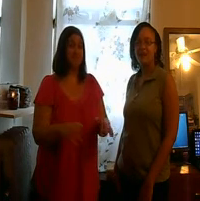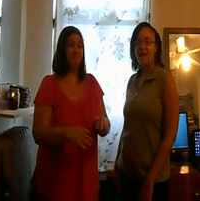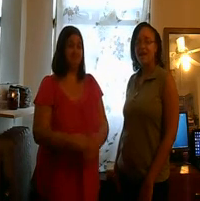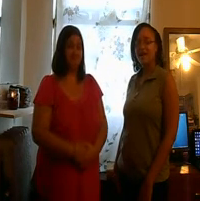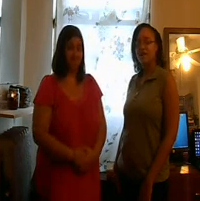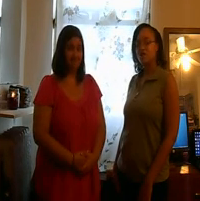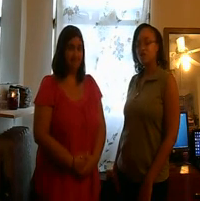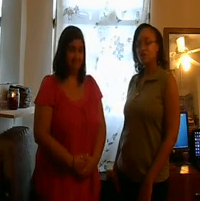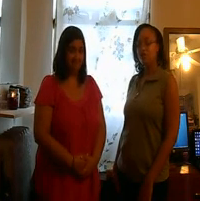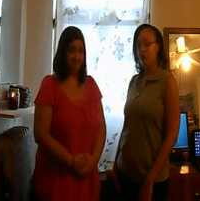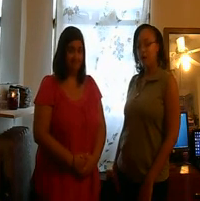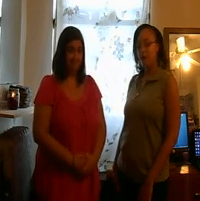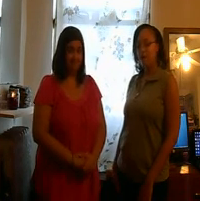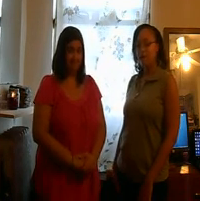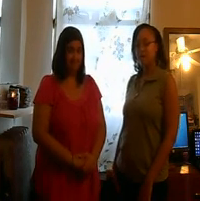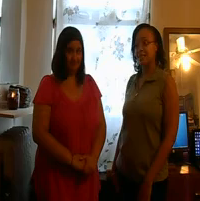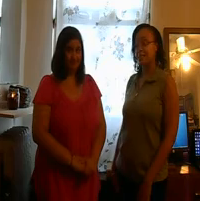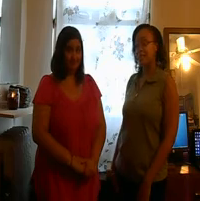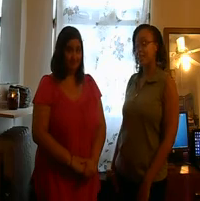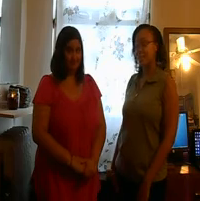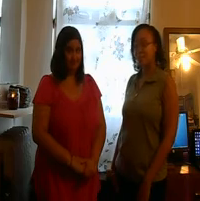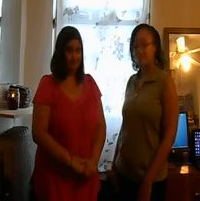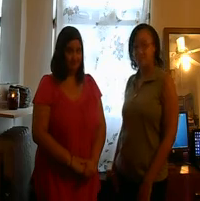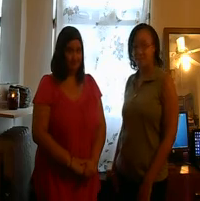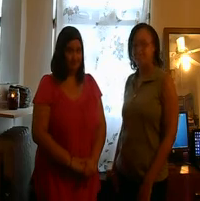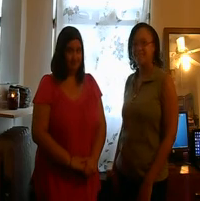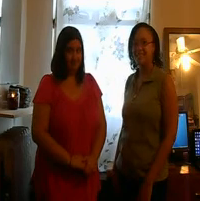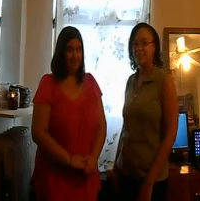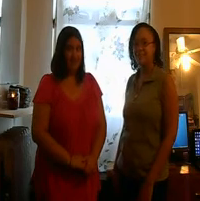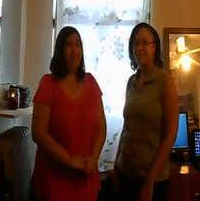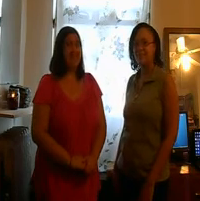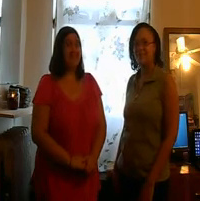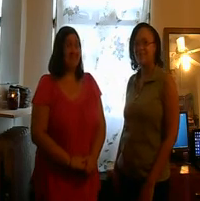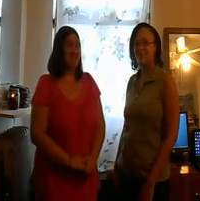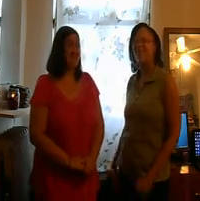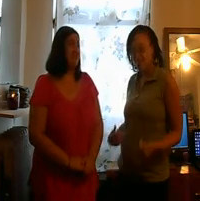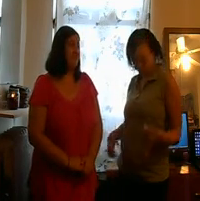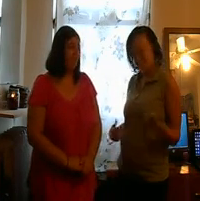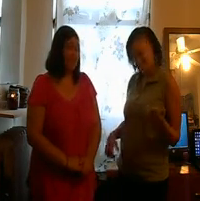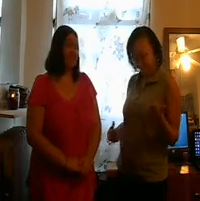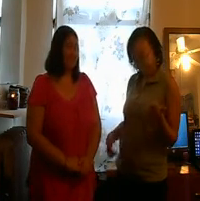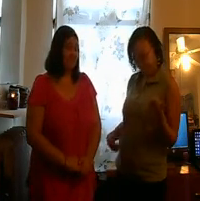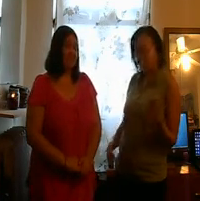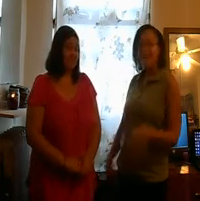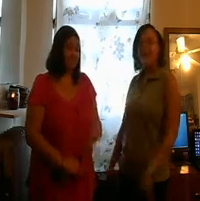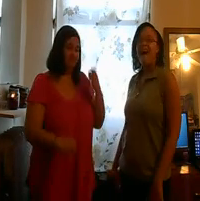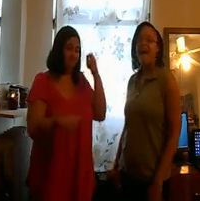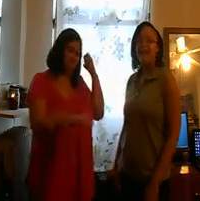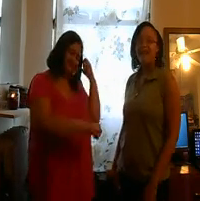I enjoy true crime and suspenseful movies. I like rock music. I like